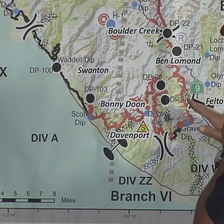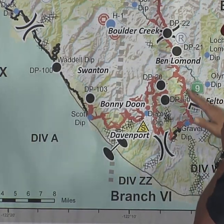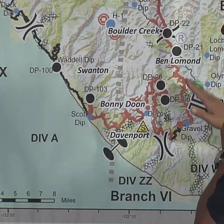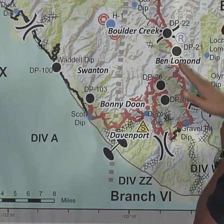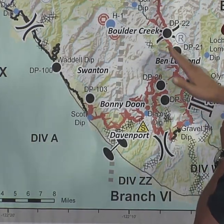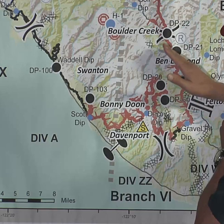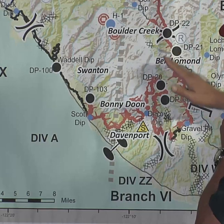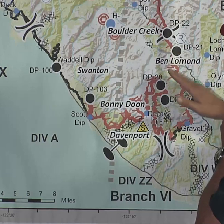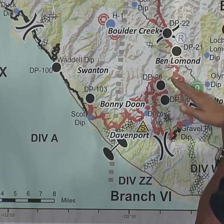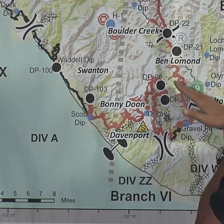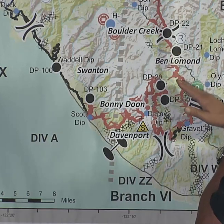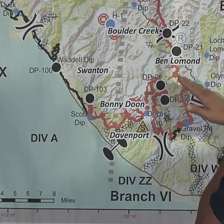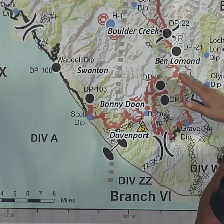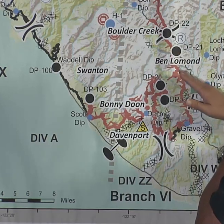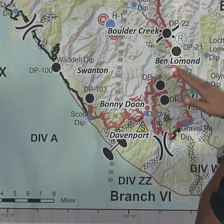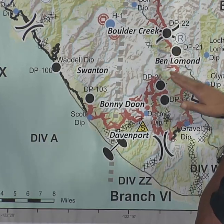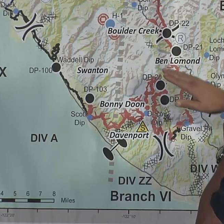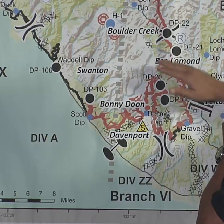Moving up the Highway 9 corridor,